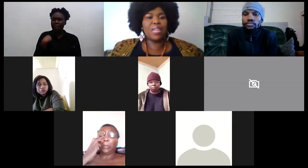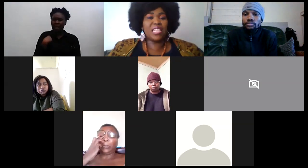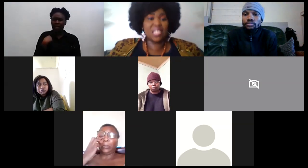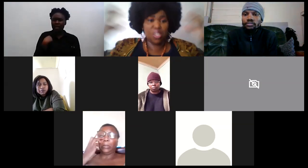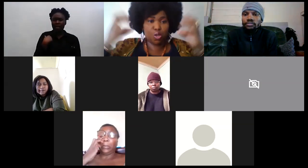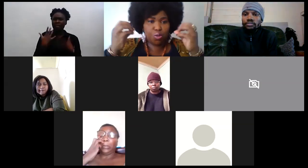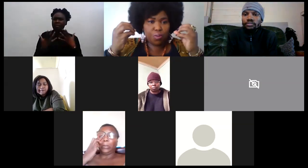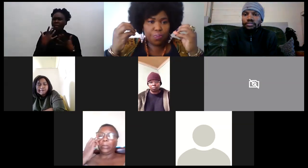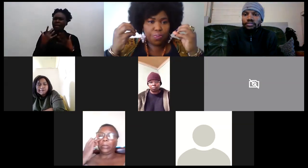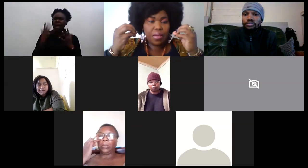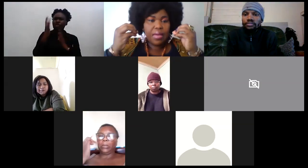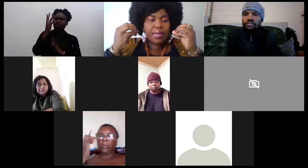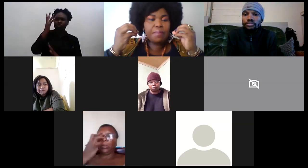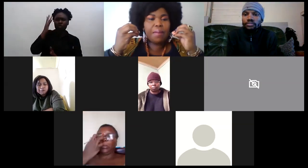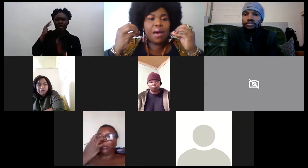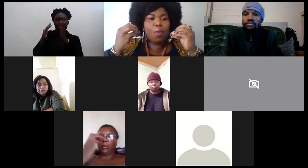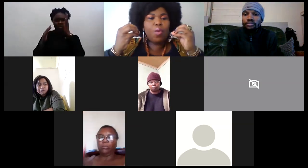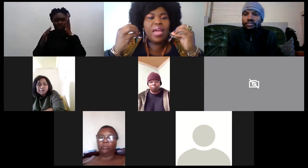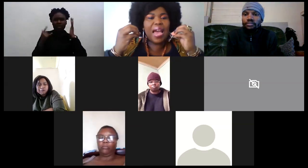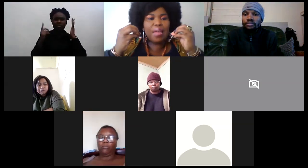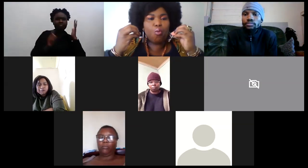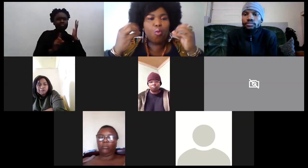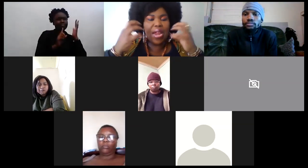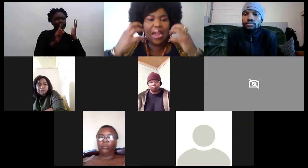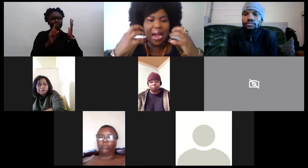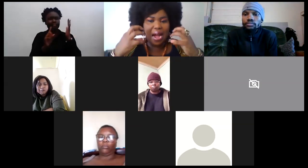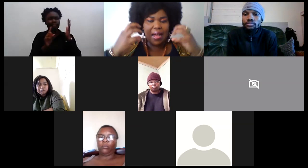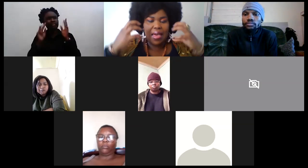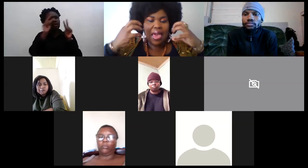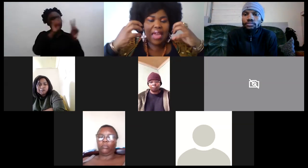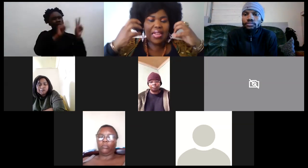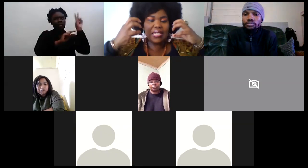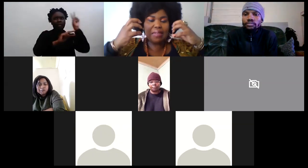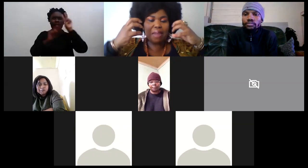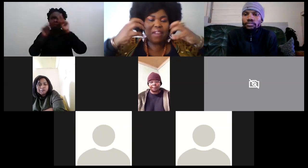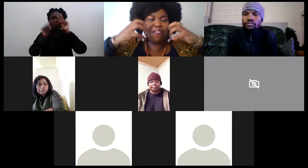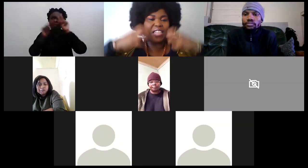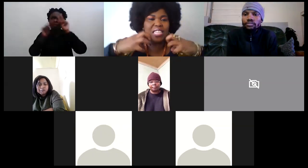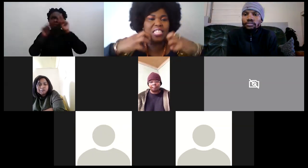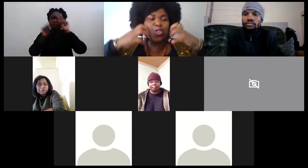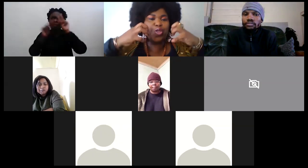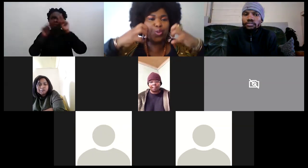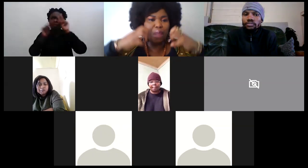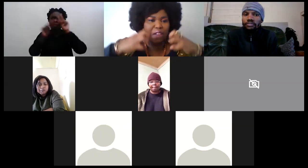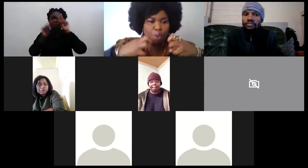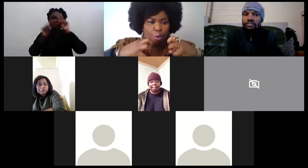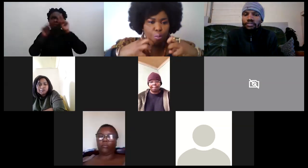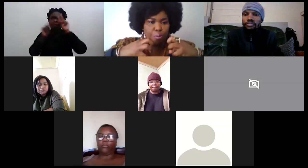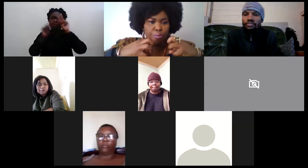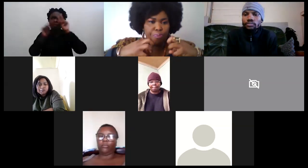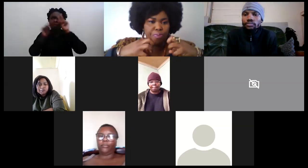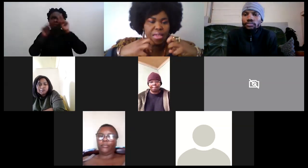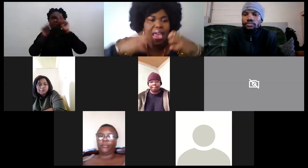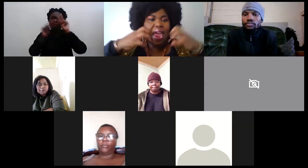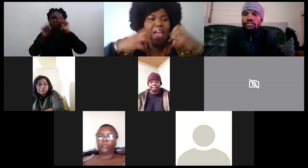life breathes into you remember we are we are energy manifested in human form